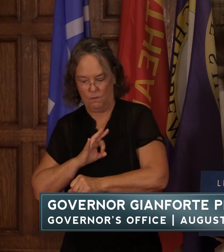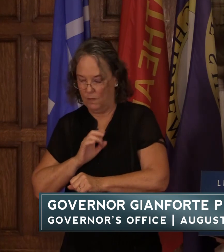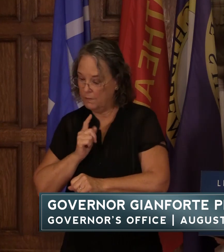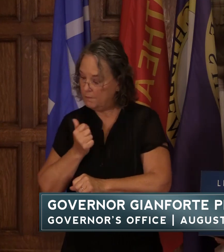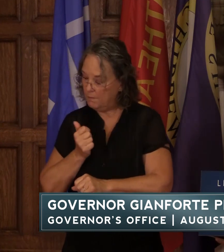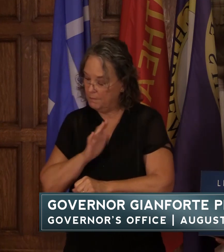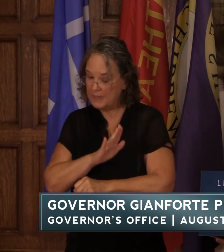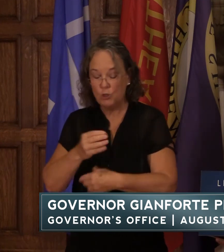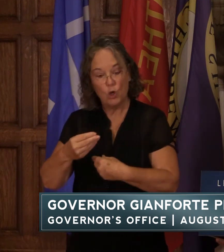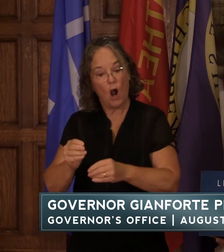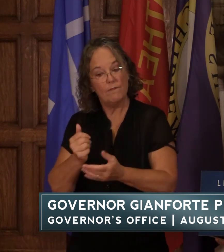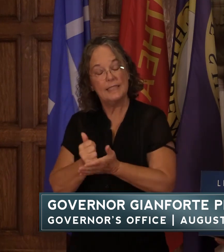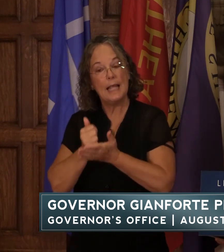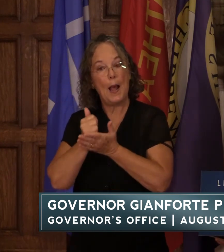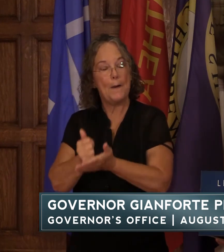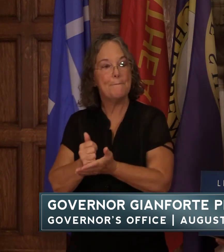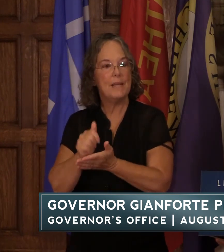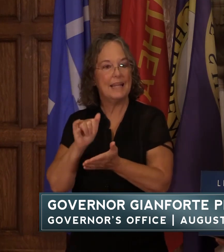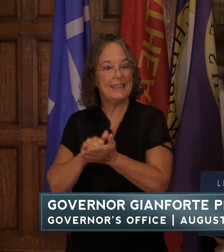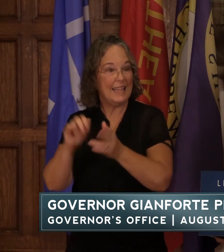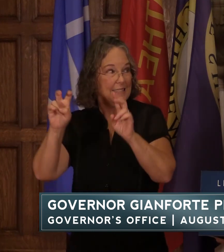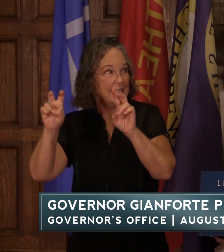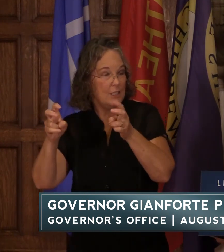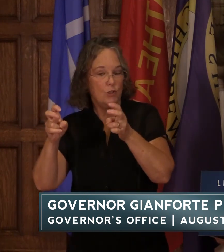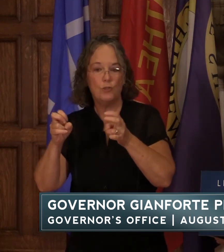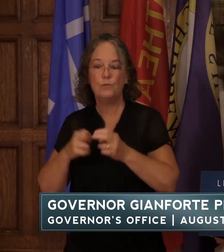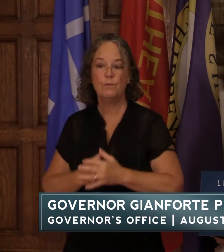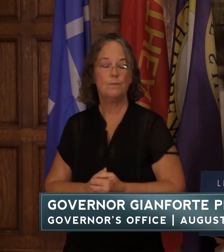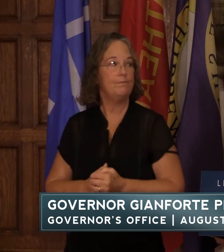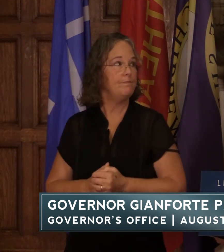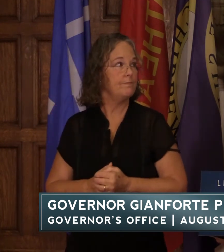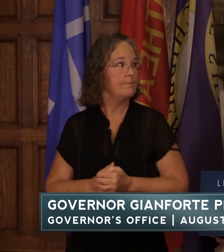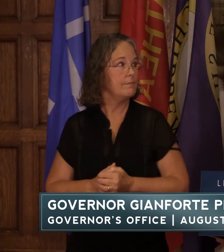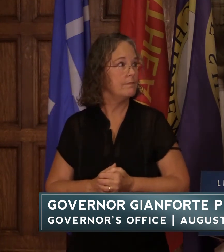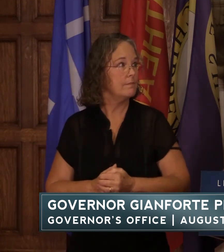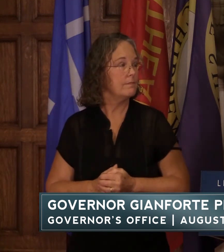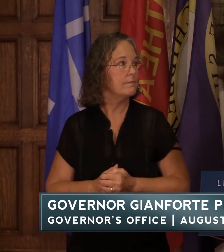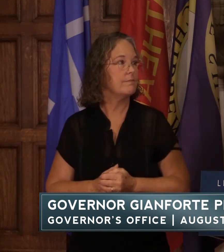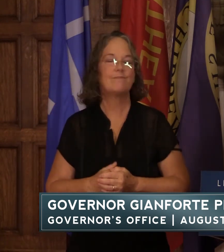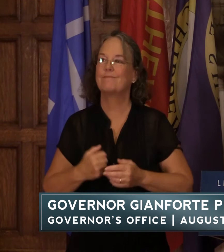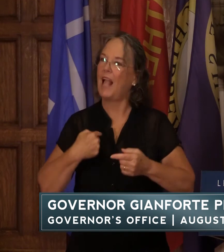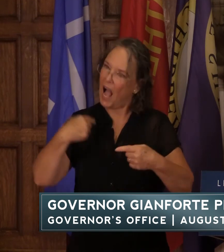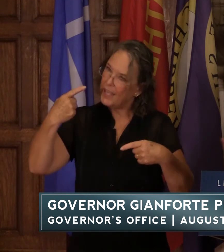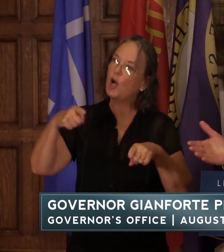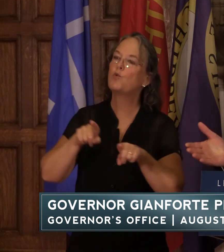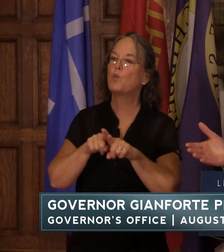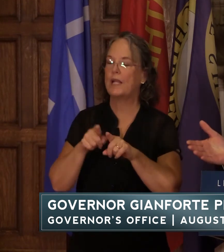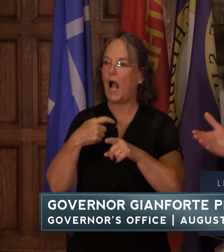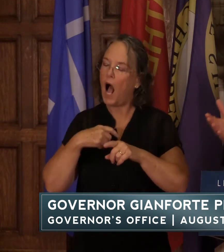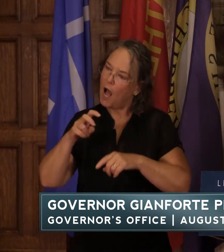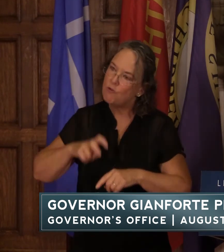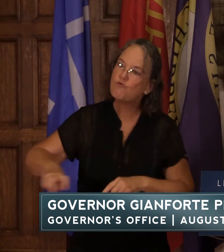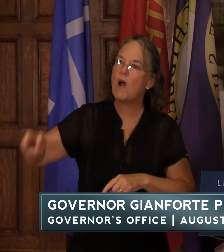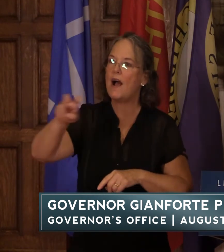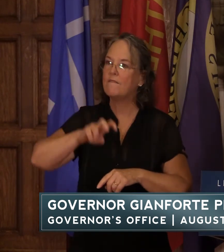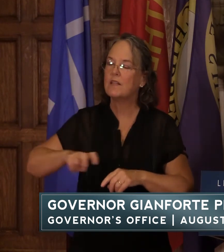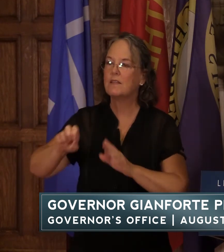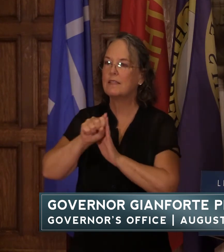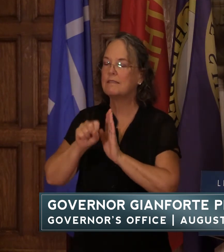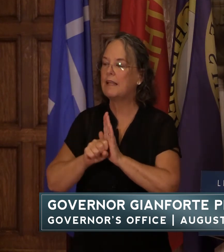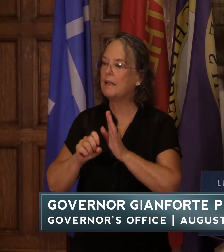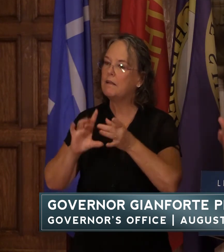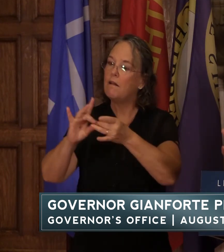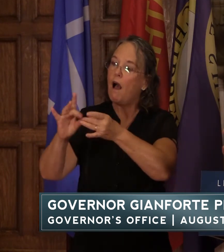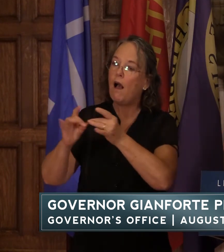to kind of help this larger issue or this underlying problem well we i agree as i travel the state talking to businesses